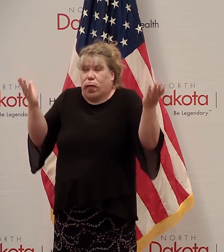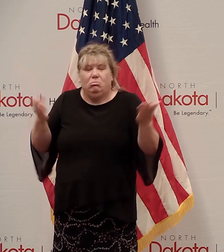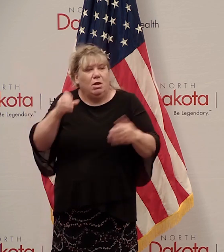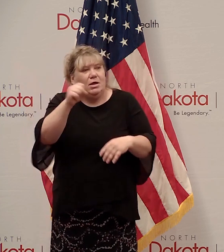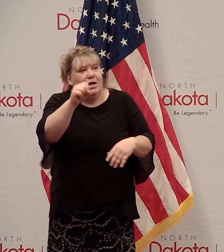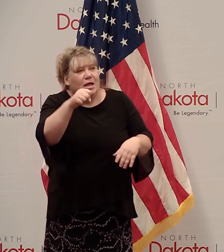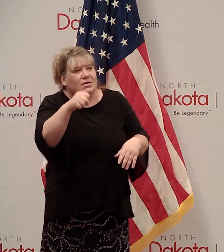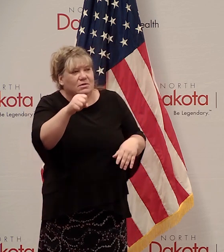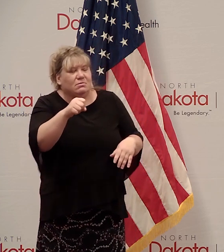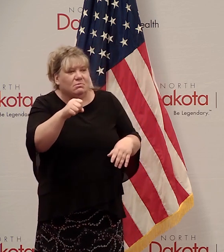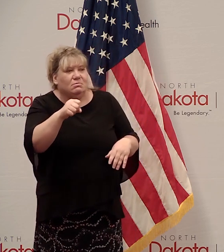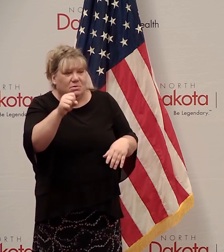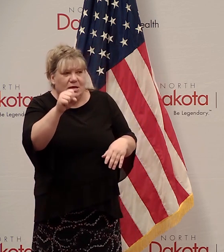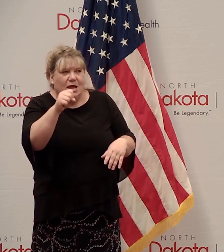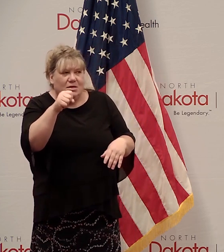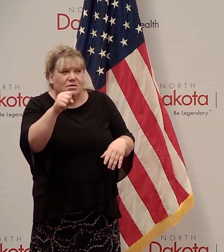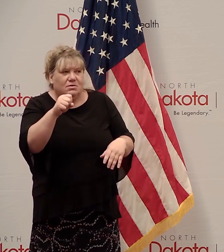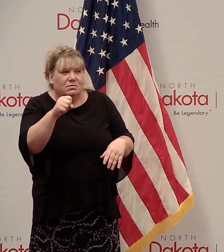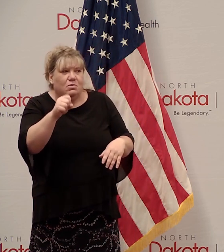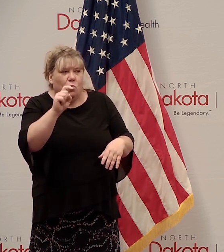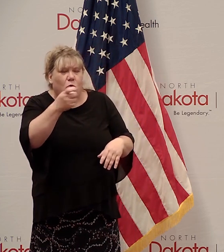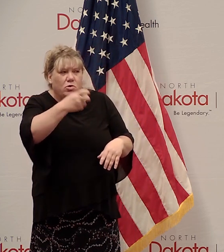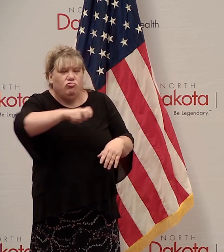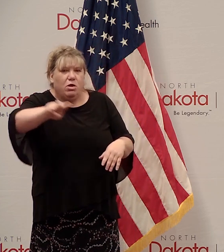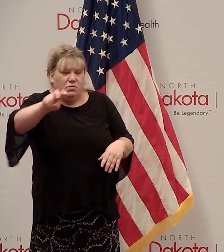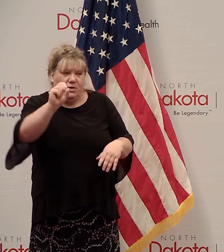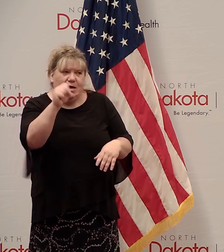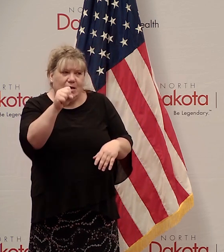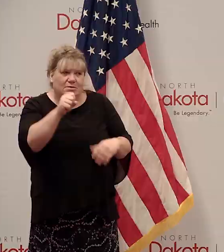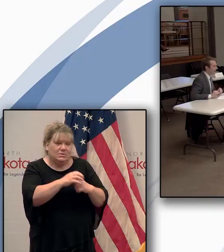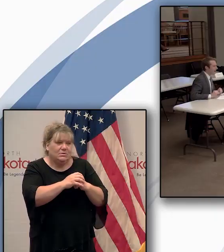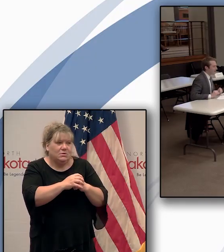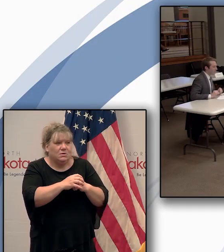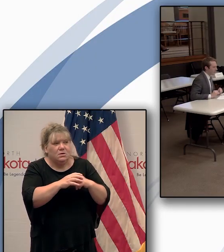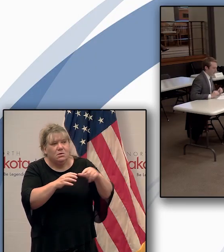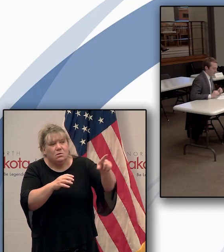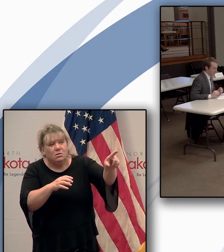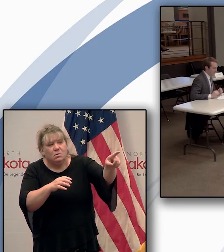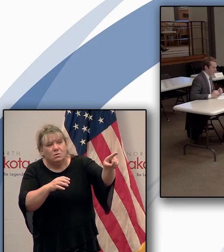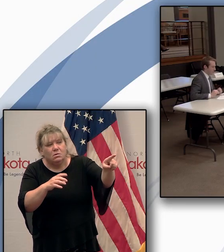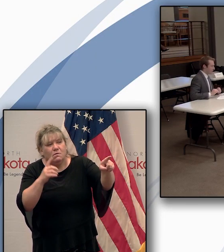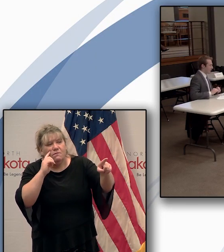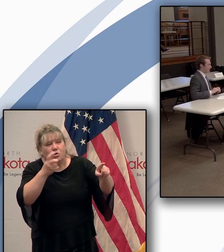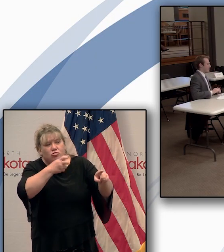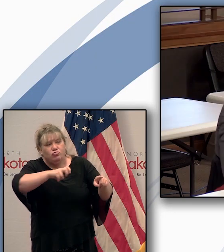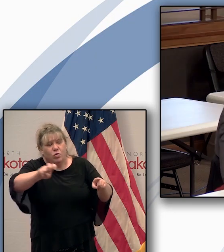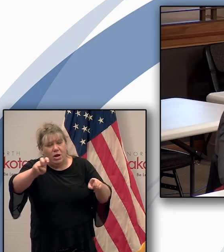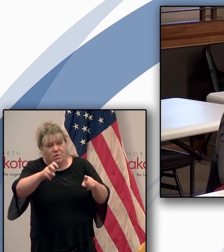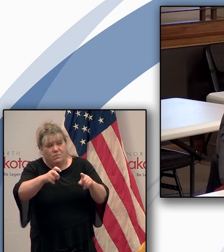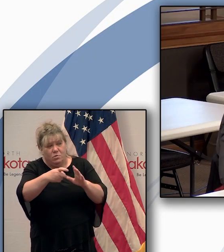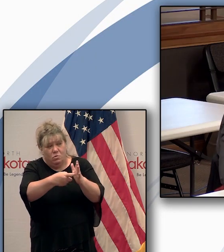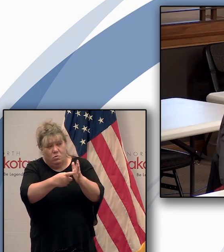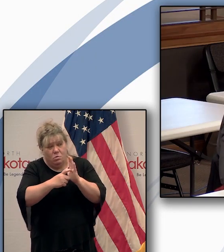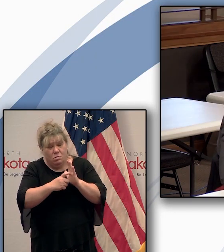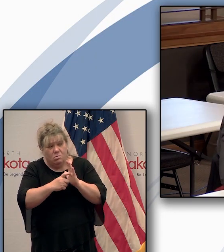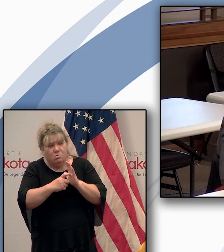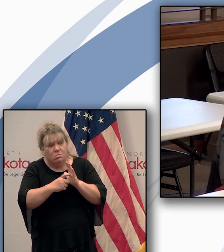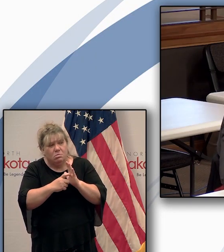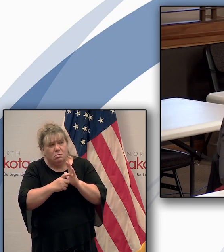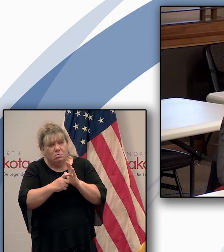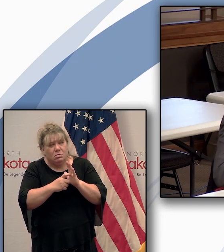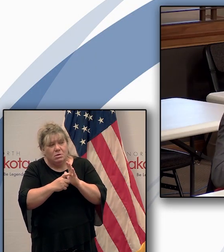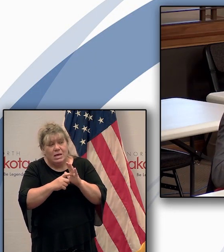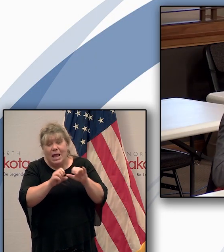Yes, there has been. I'll just leave it at that. Yes, there has been. When it comes to those transfer protocols, is it more a question of